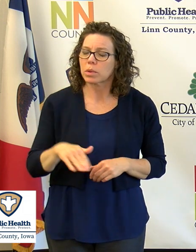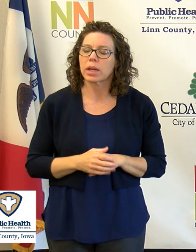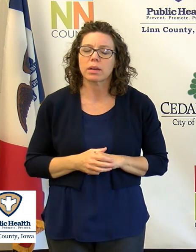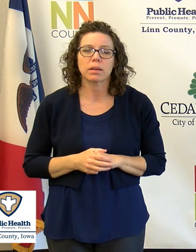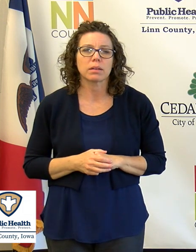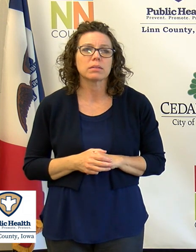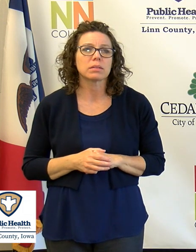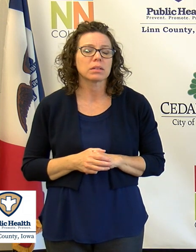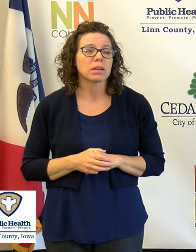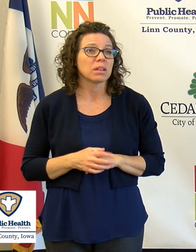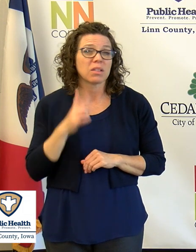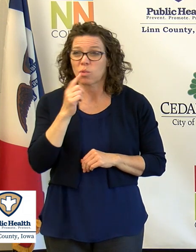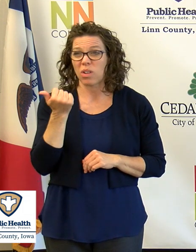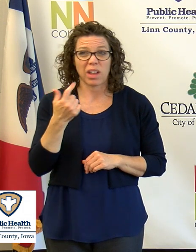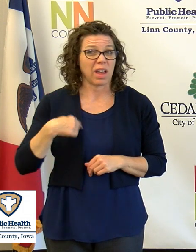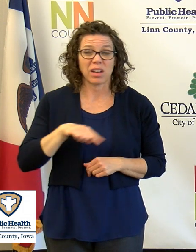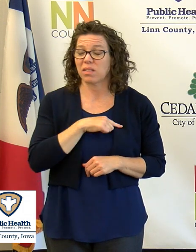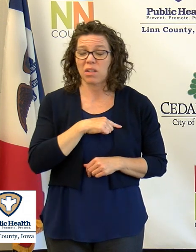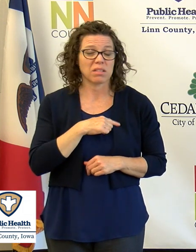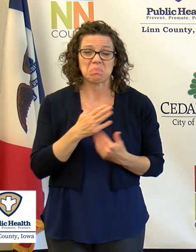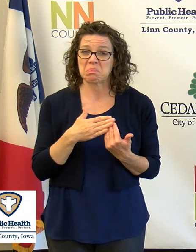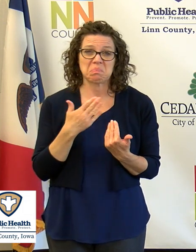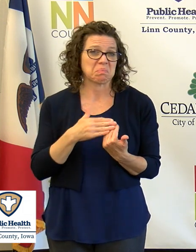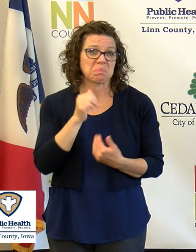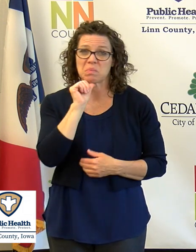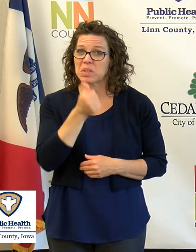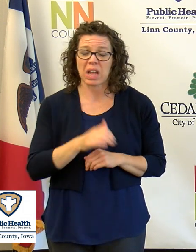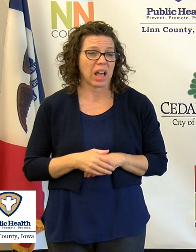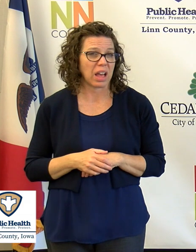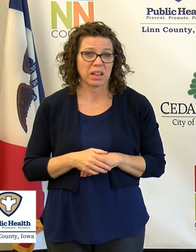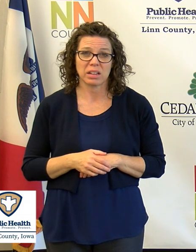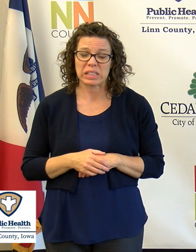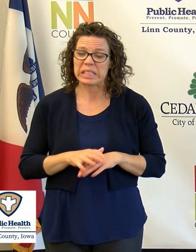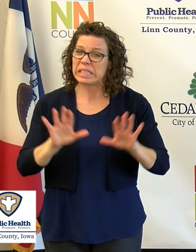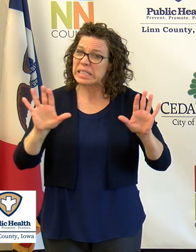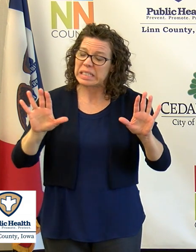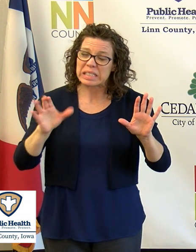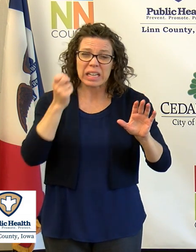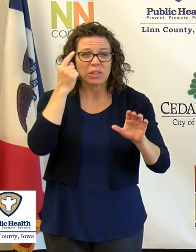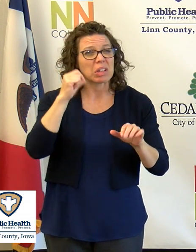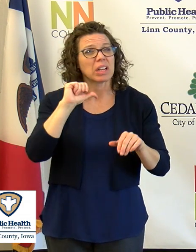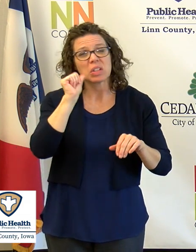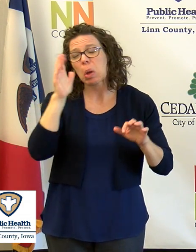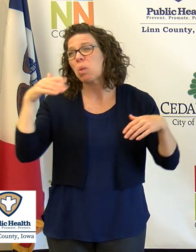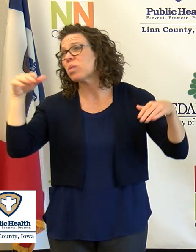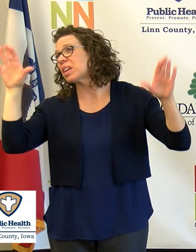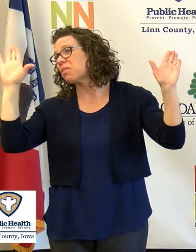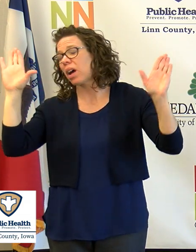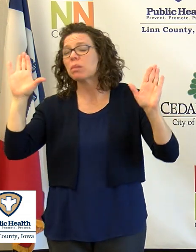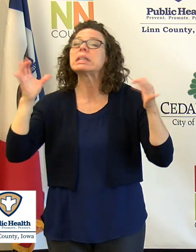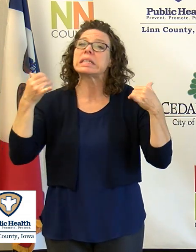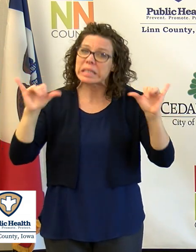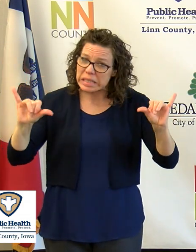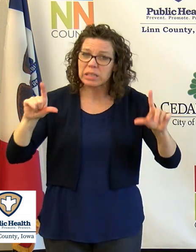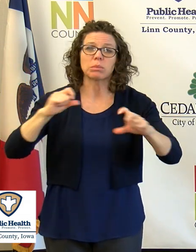It hasn't been easy for any of us but we must not become complacent about doing what we can to protect ourselves